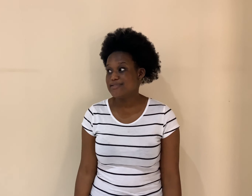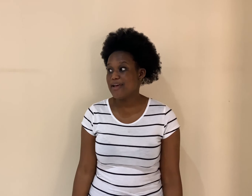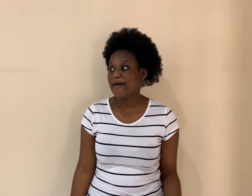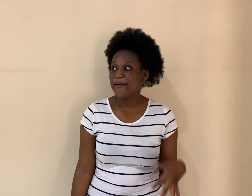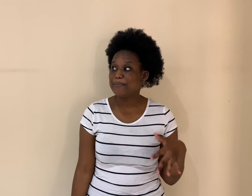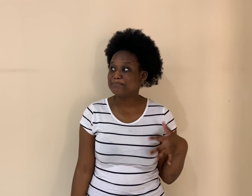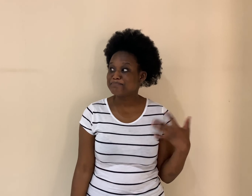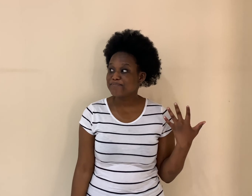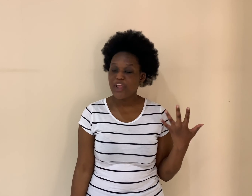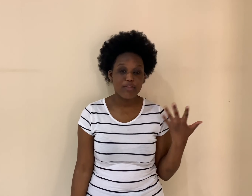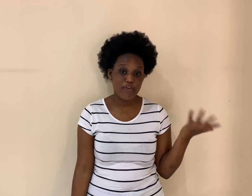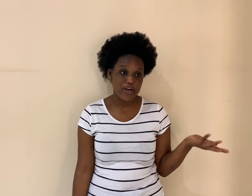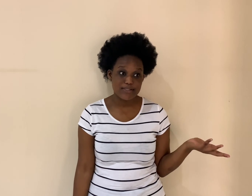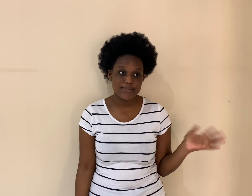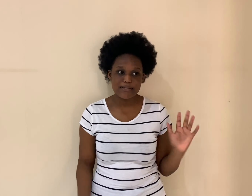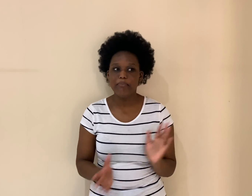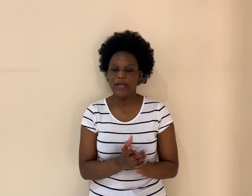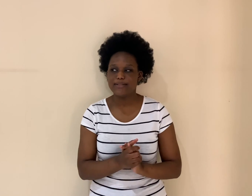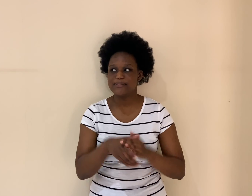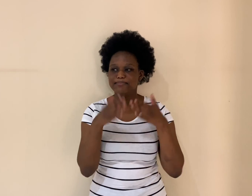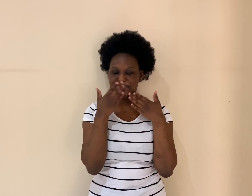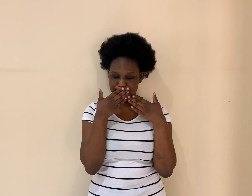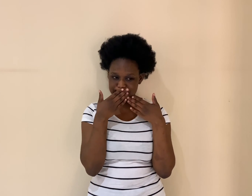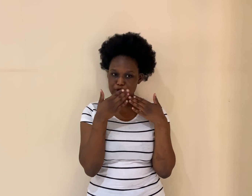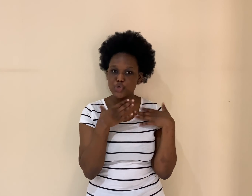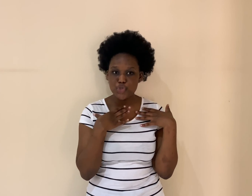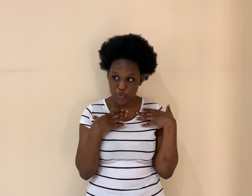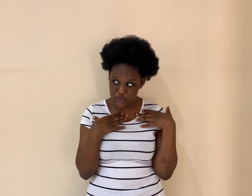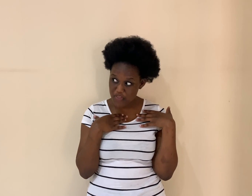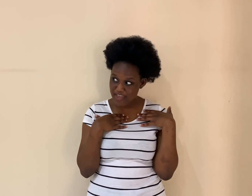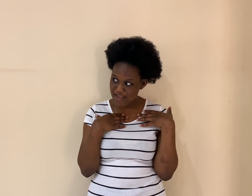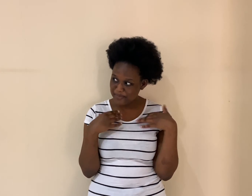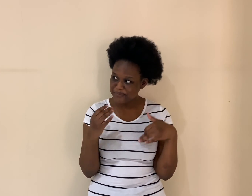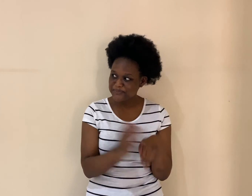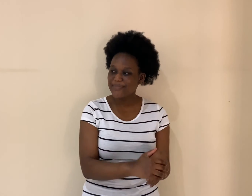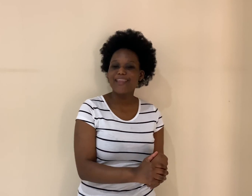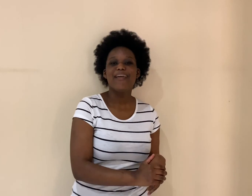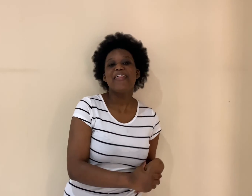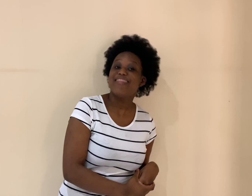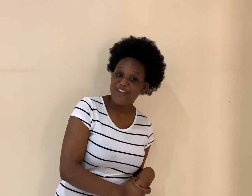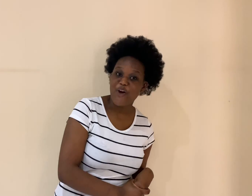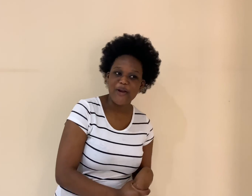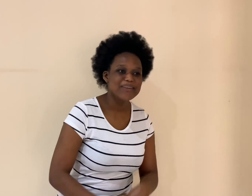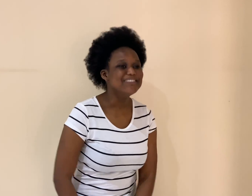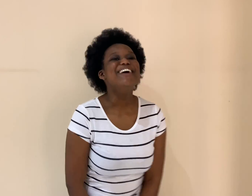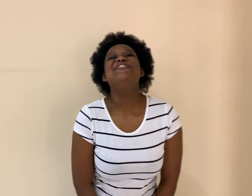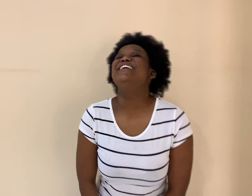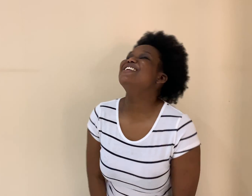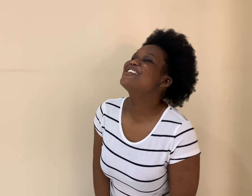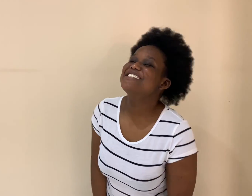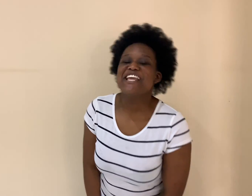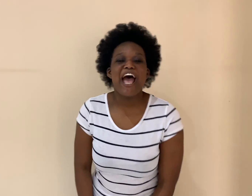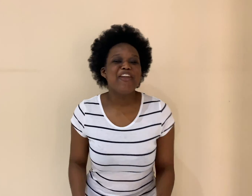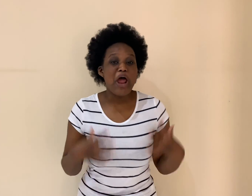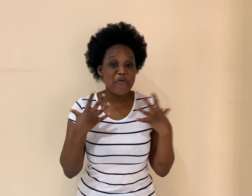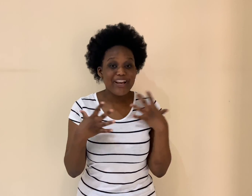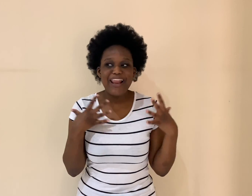the forests. But jokes on them, they are. But anyways, yeah, I don't want to like,